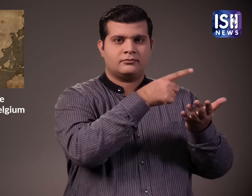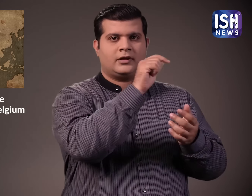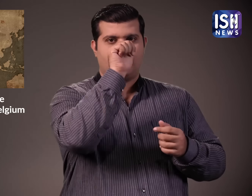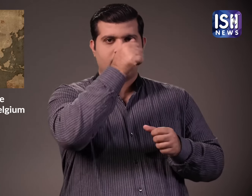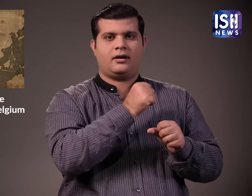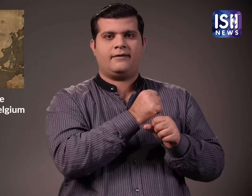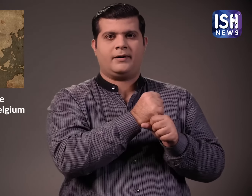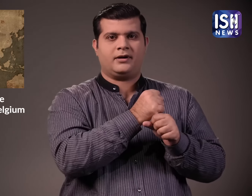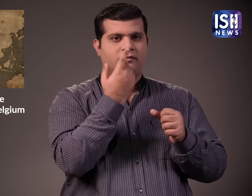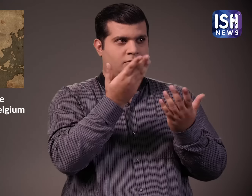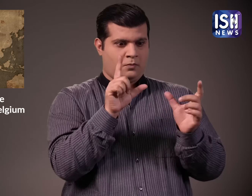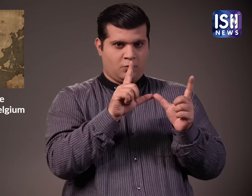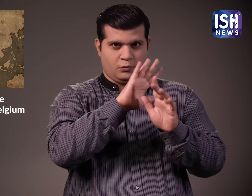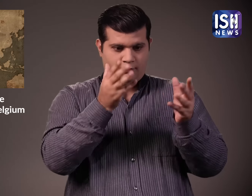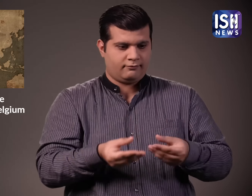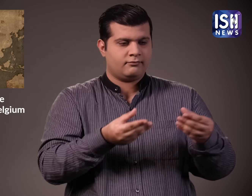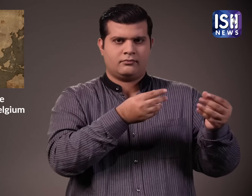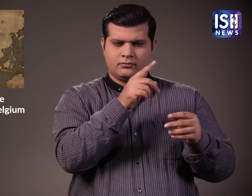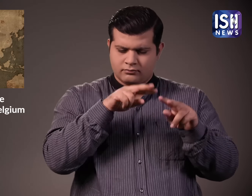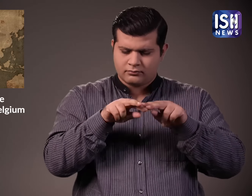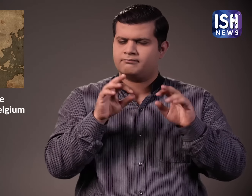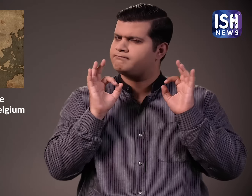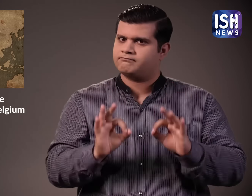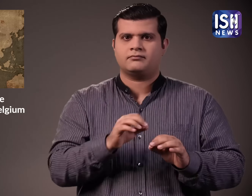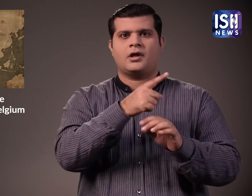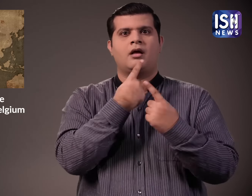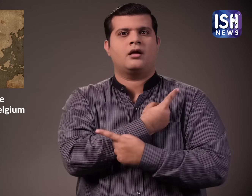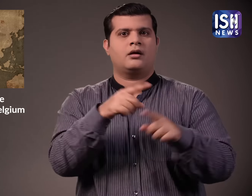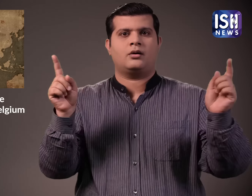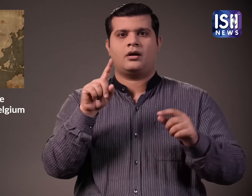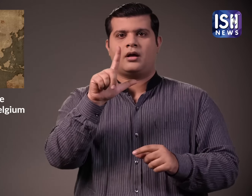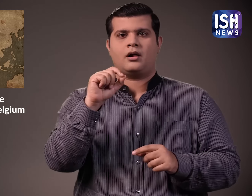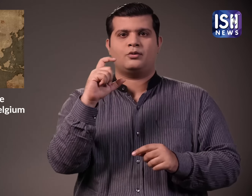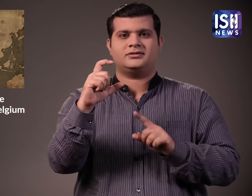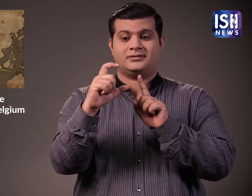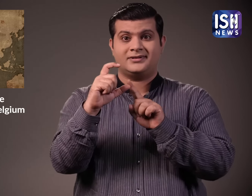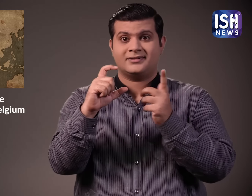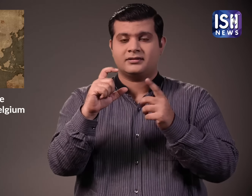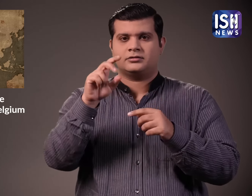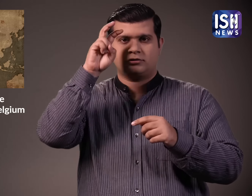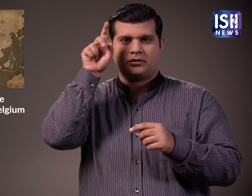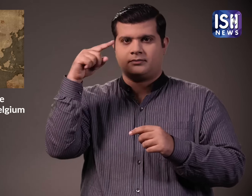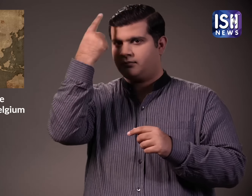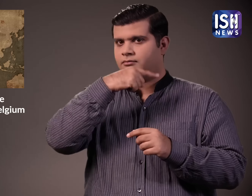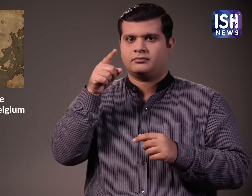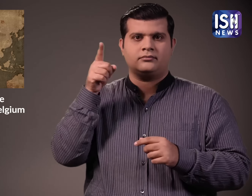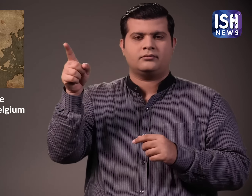a lookout circular. The Paidhuni Police have now requested the Indian government officials to issue a lookout